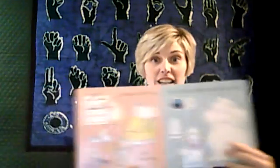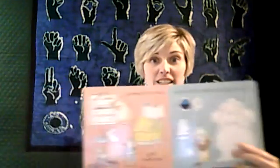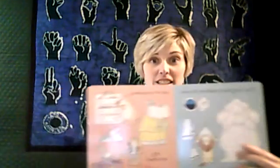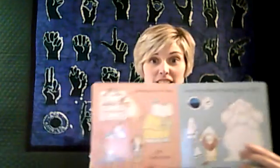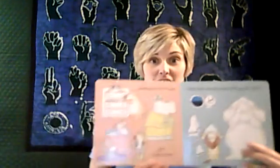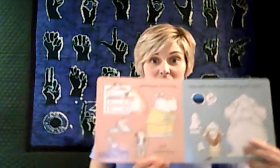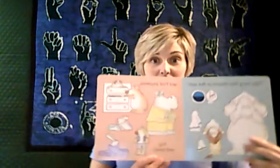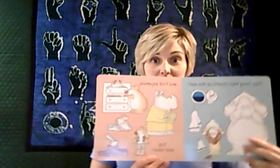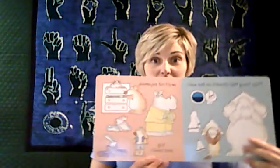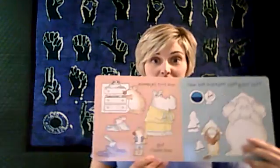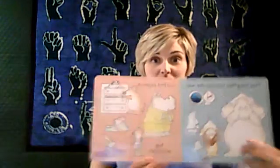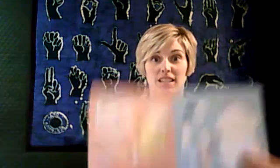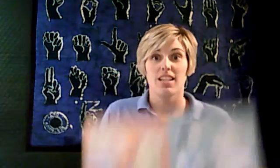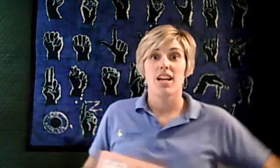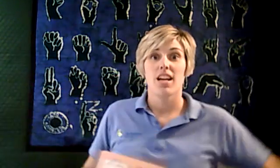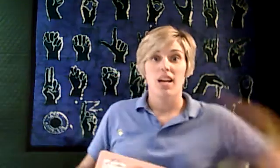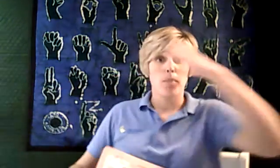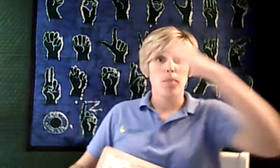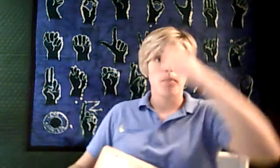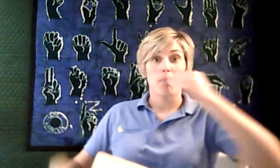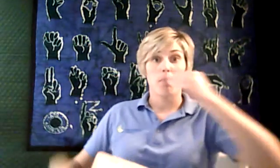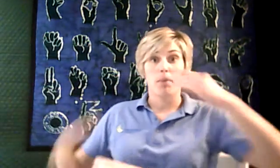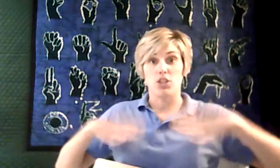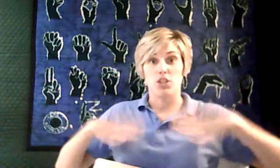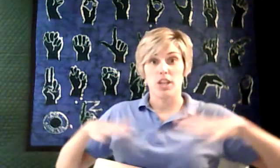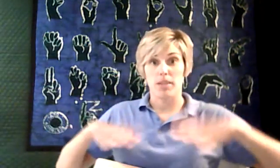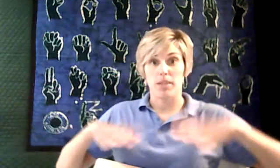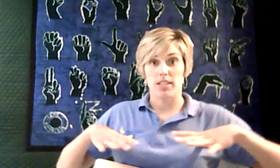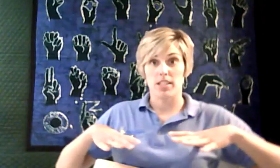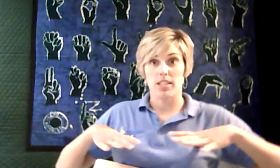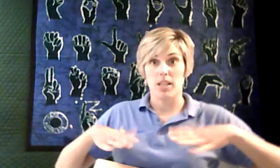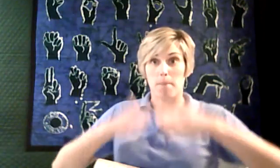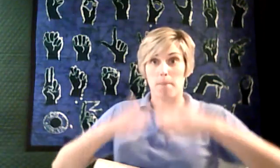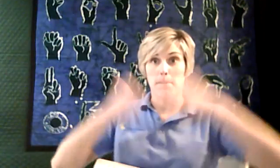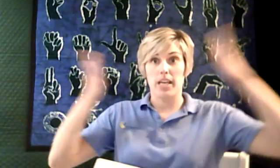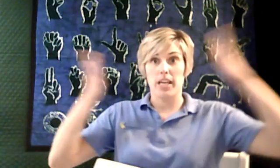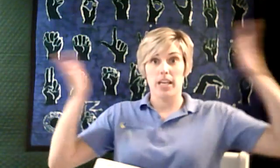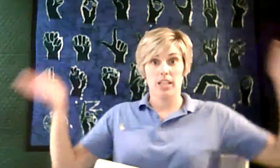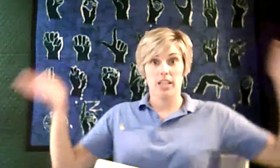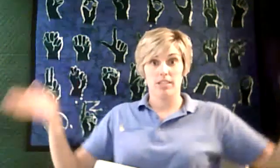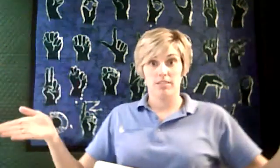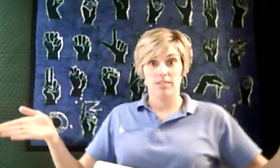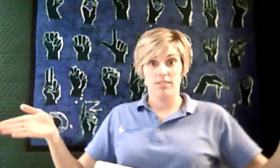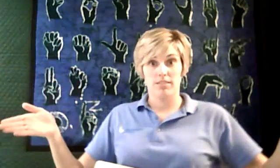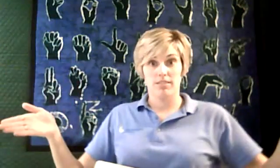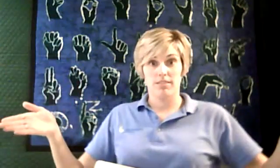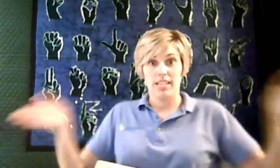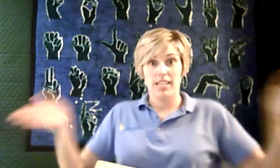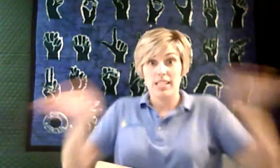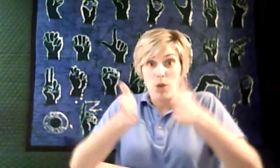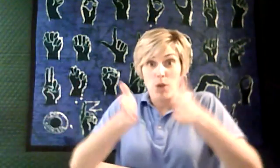pajamas big and small.